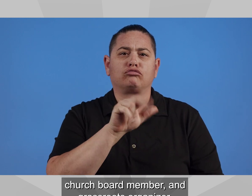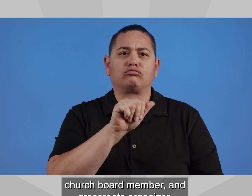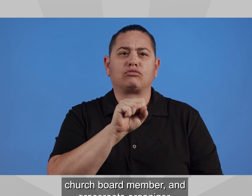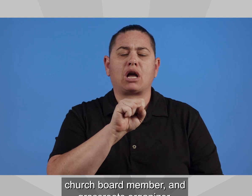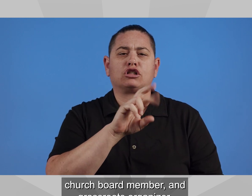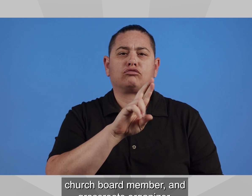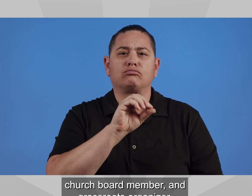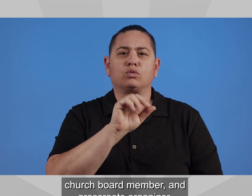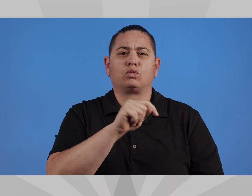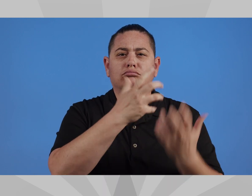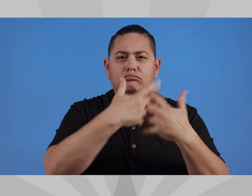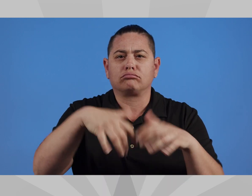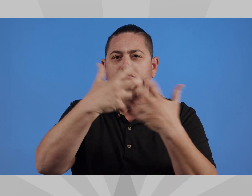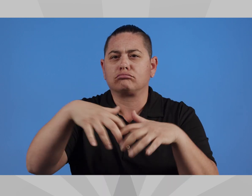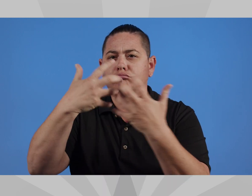grassroots organizer.